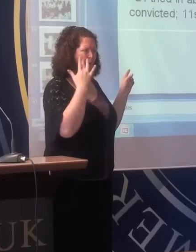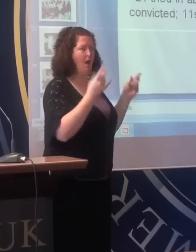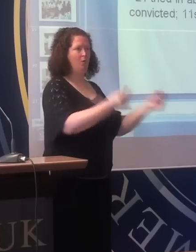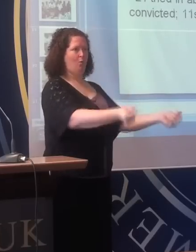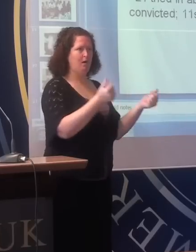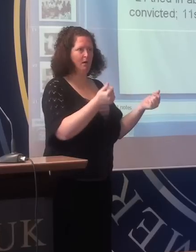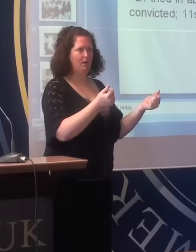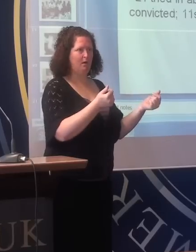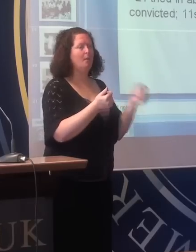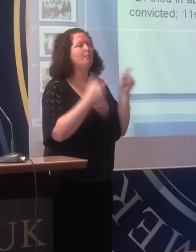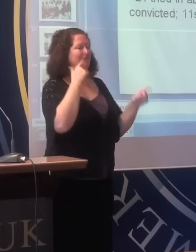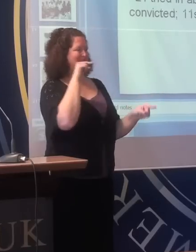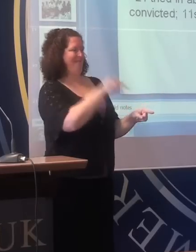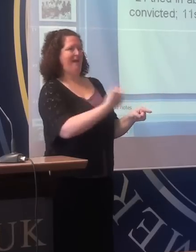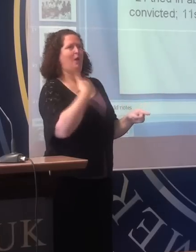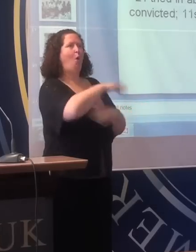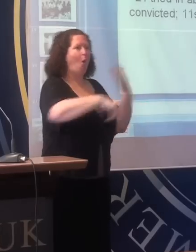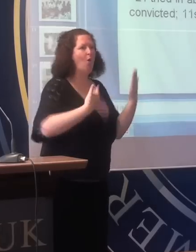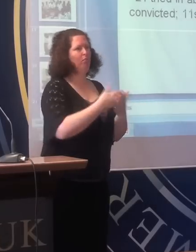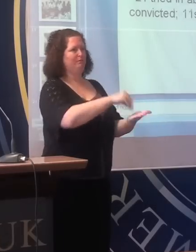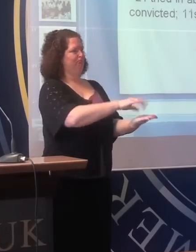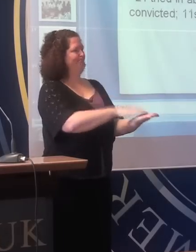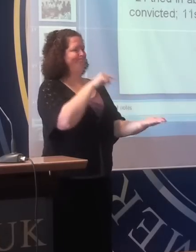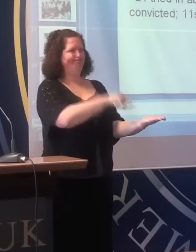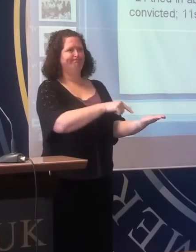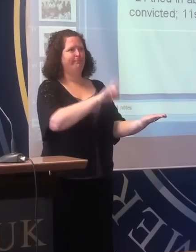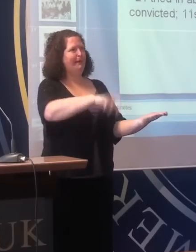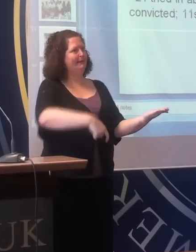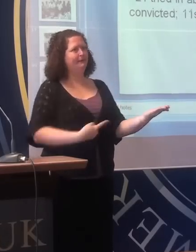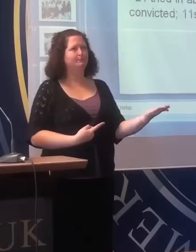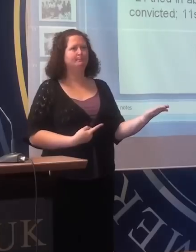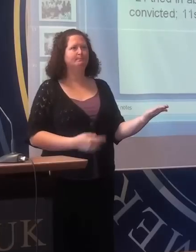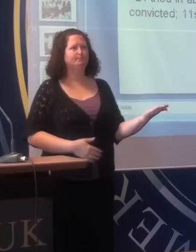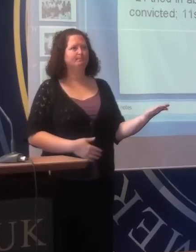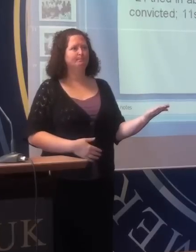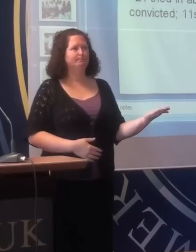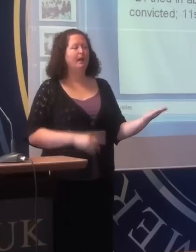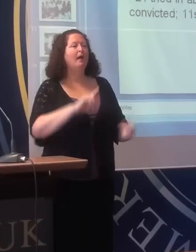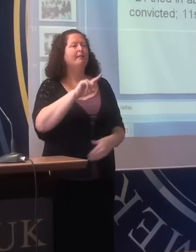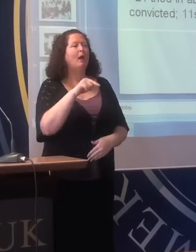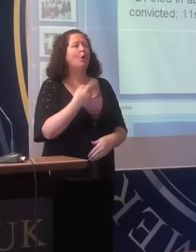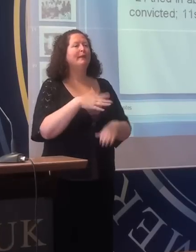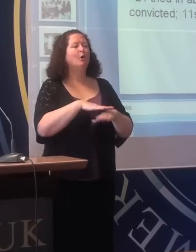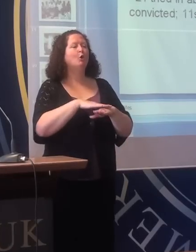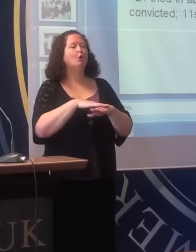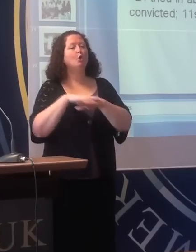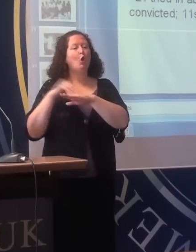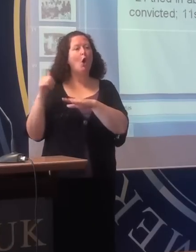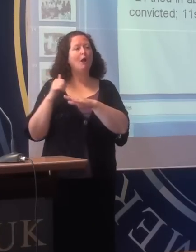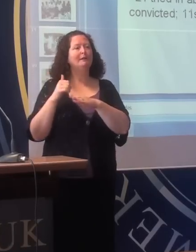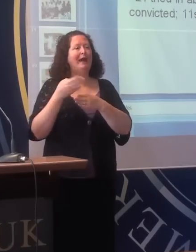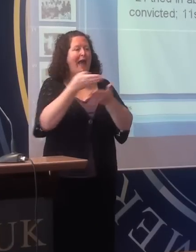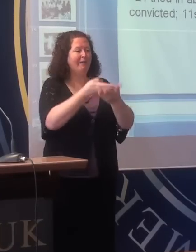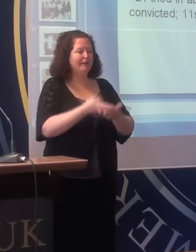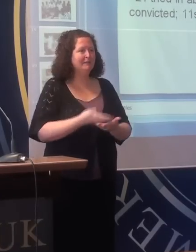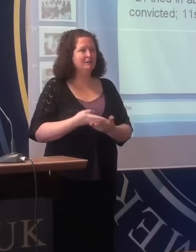the documents they needed. Indeed, they only called evidence, so it is said, by some,